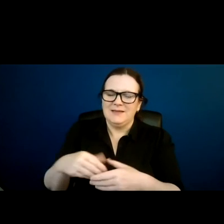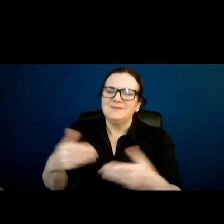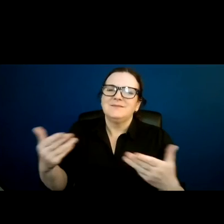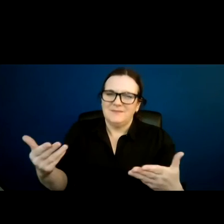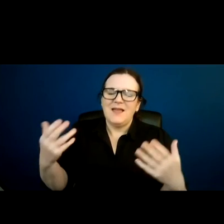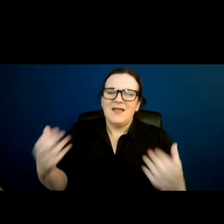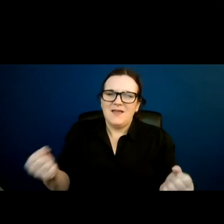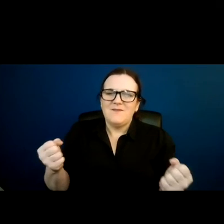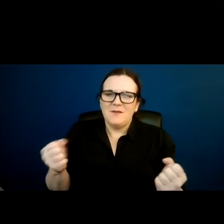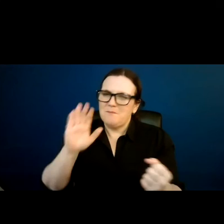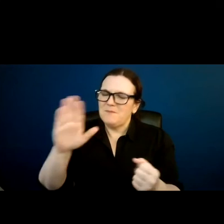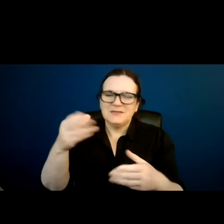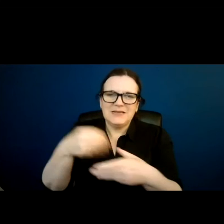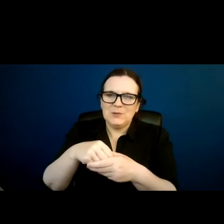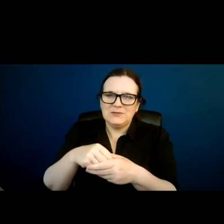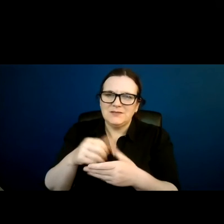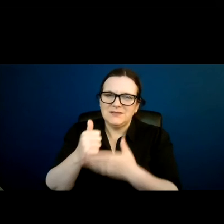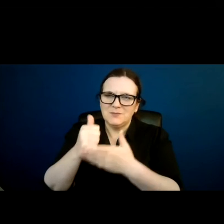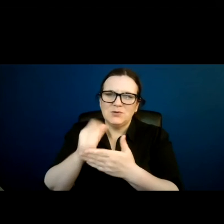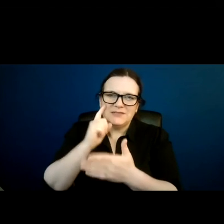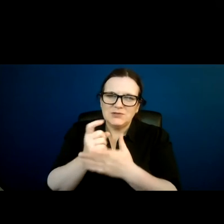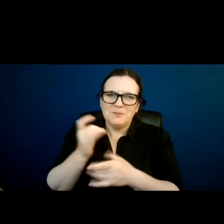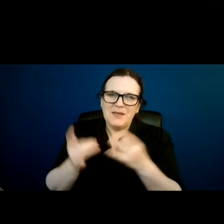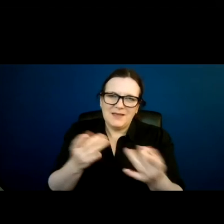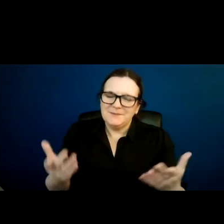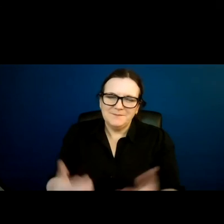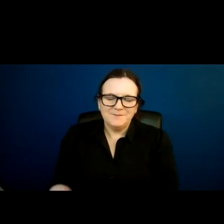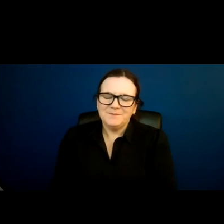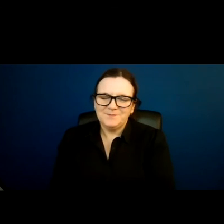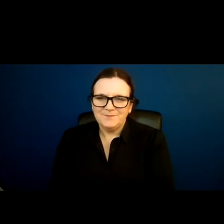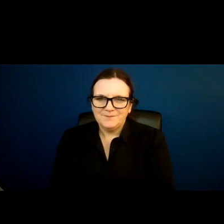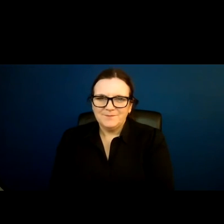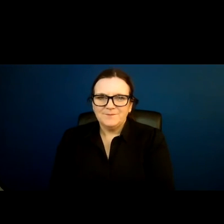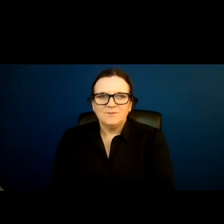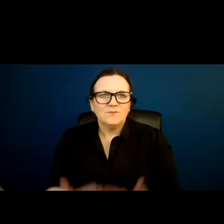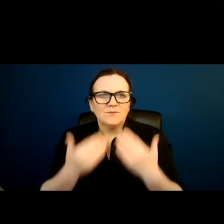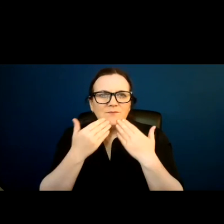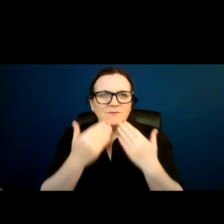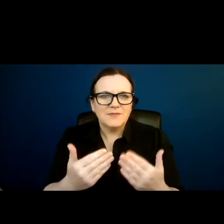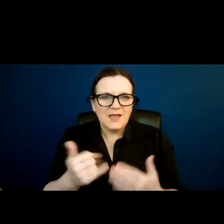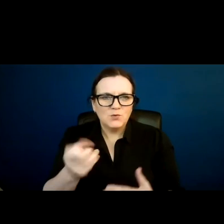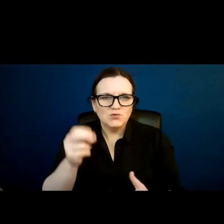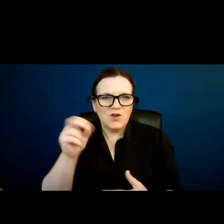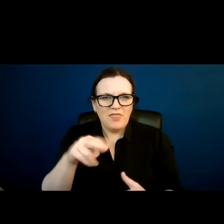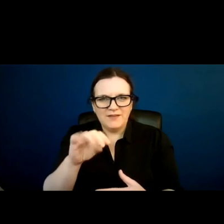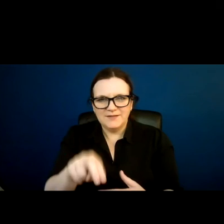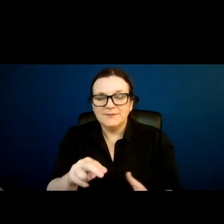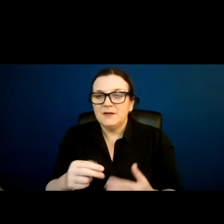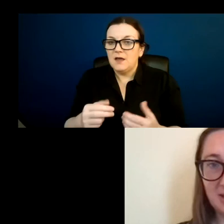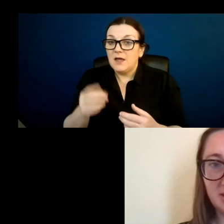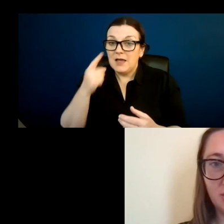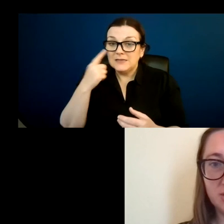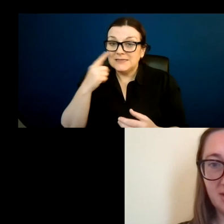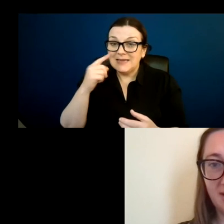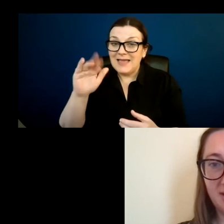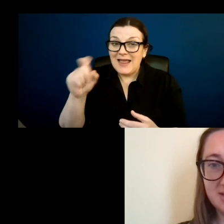must include supported decision making. Thank you, Jonathan, I want I see Alex has